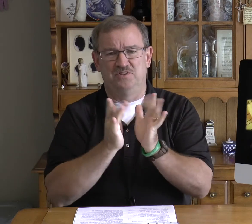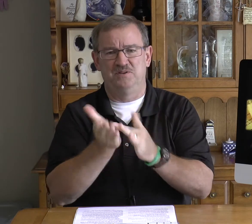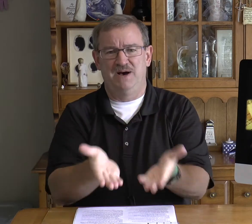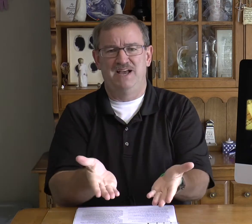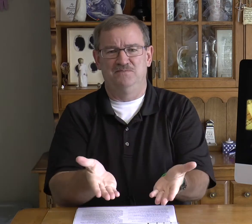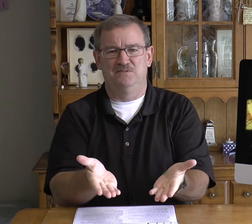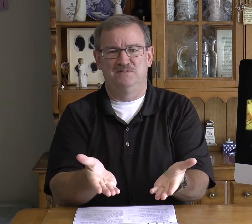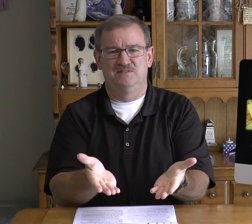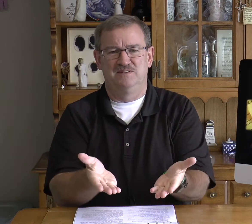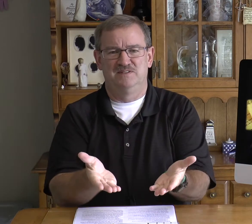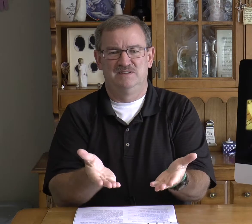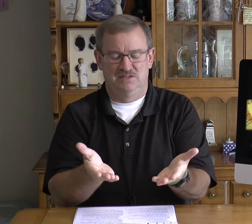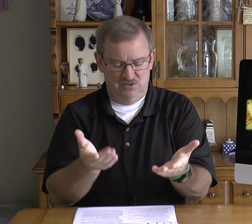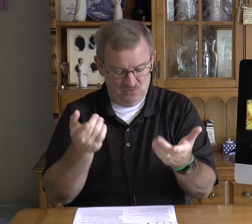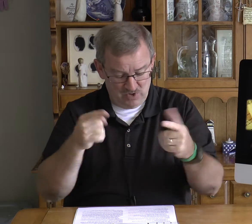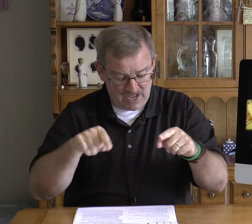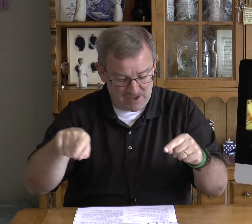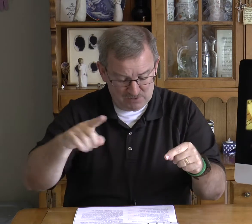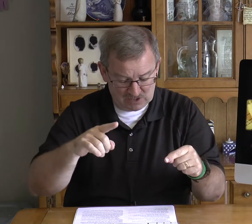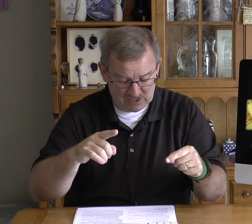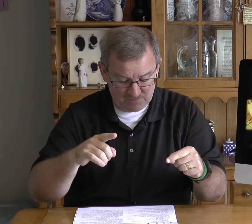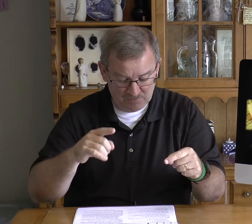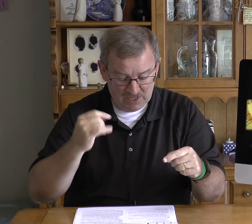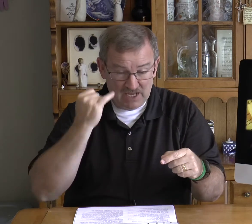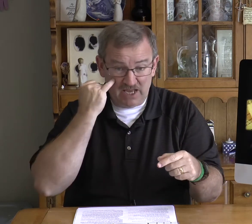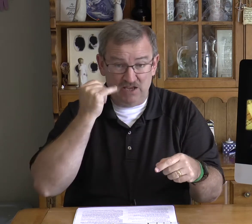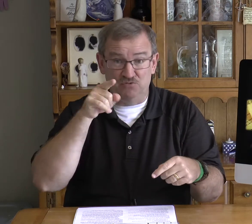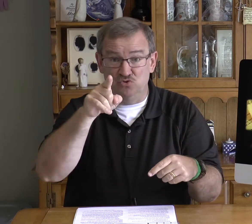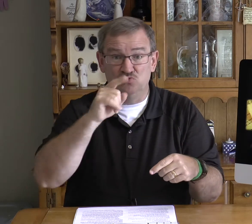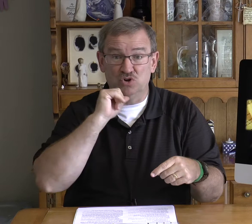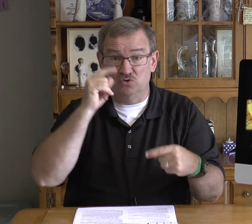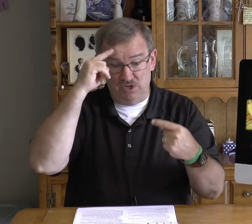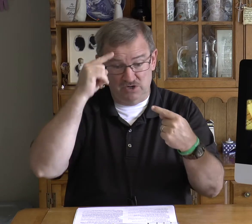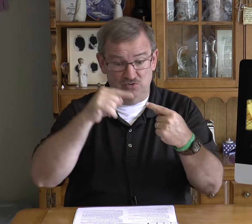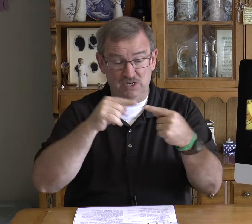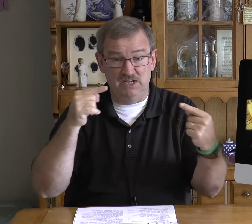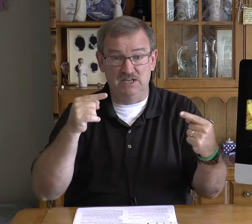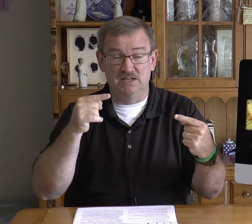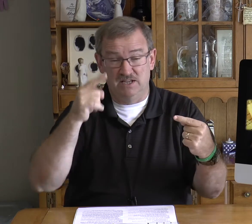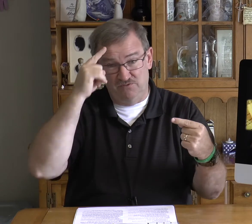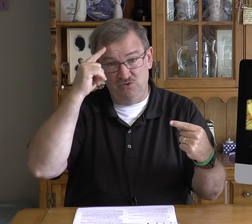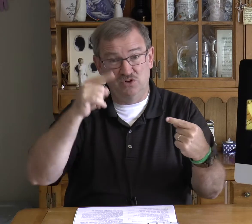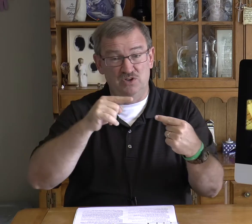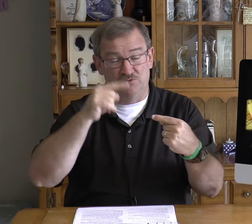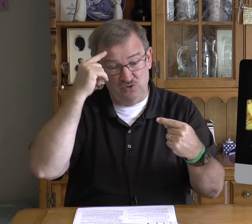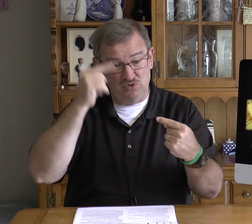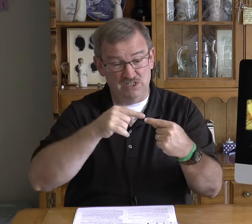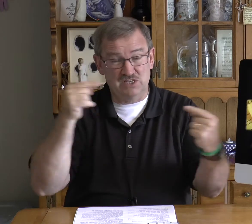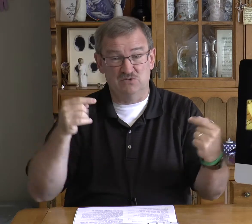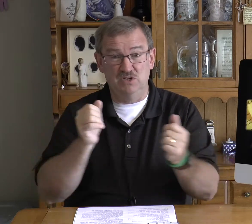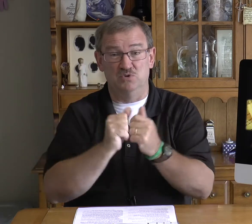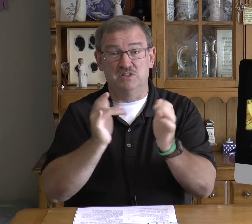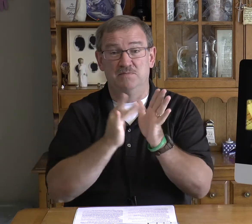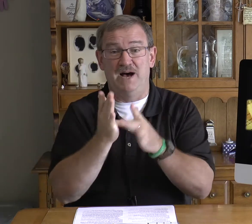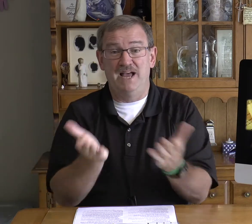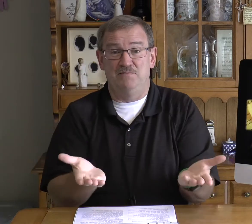the Bible what happens to them if you don't agree if you don't if you disagree with the Bible